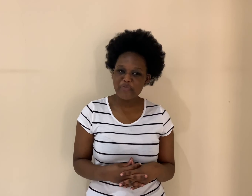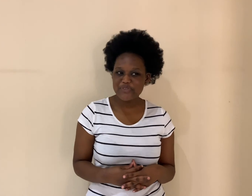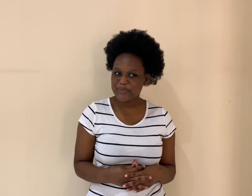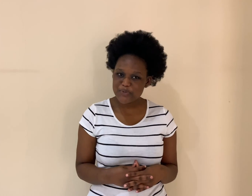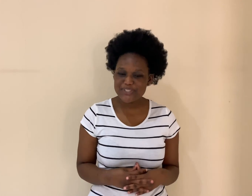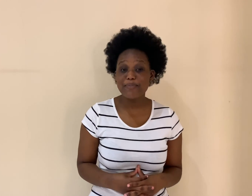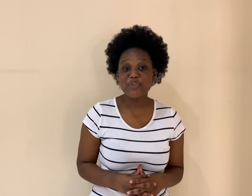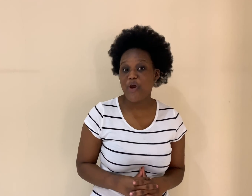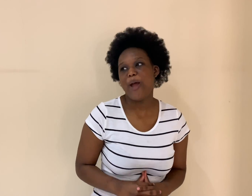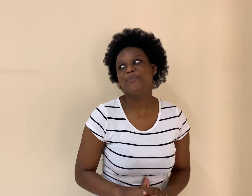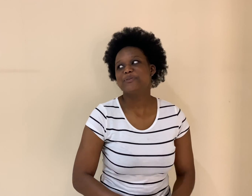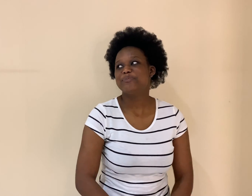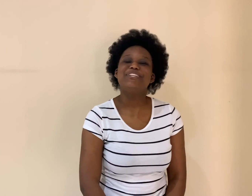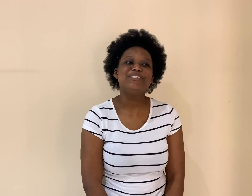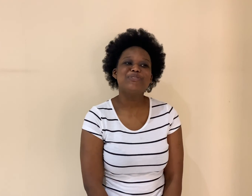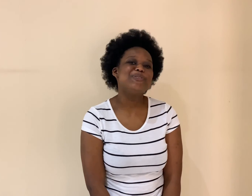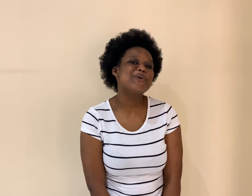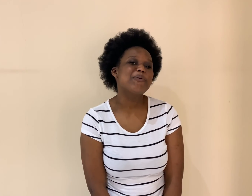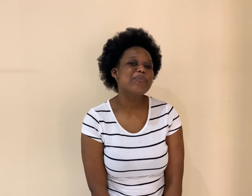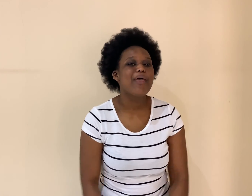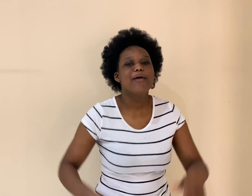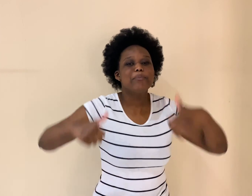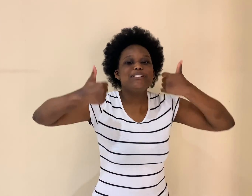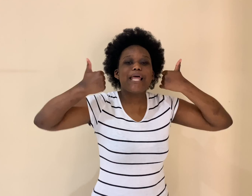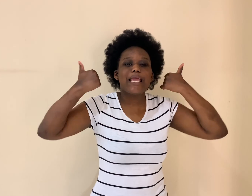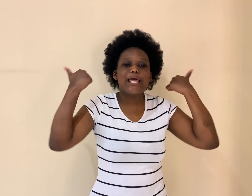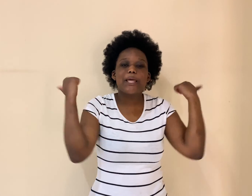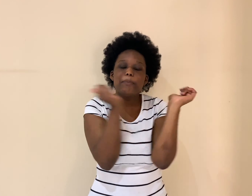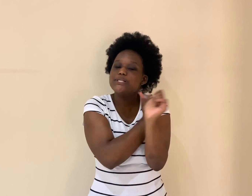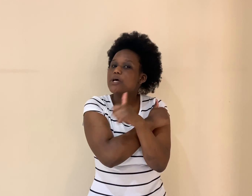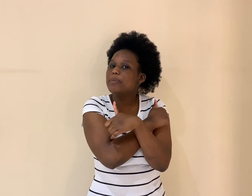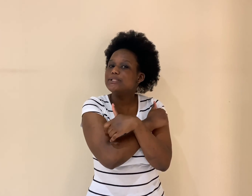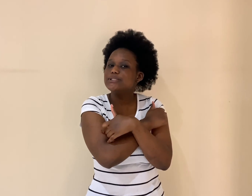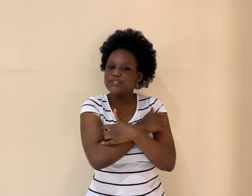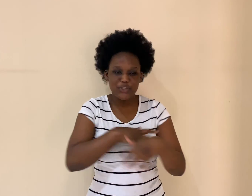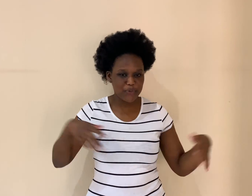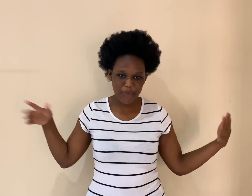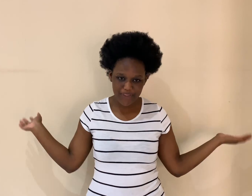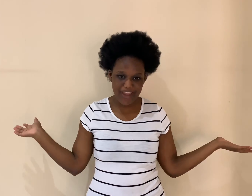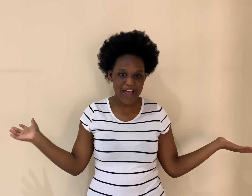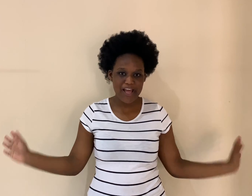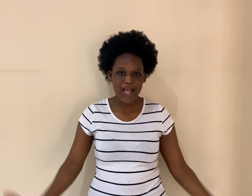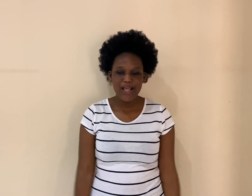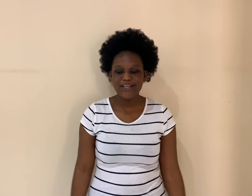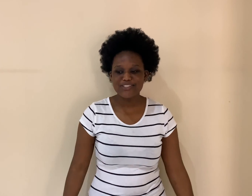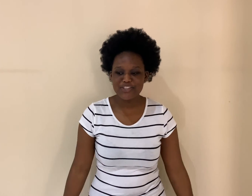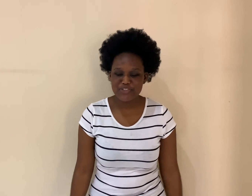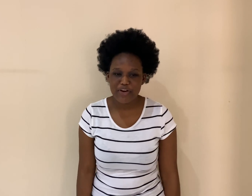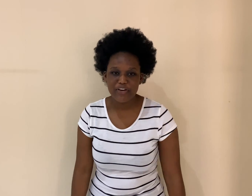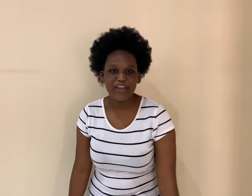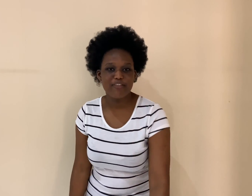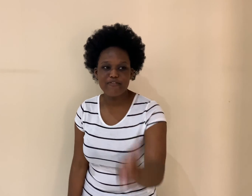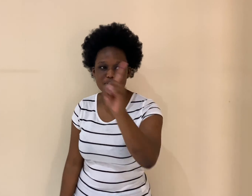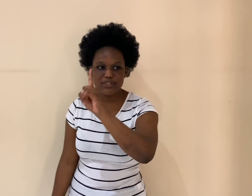subscribed, please do so. Please like, please comment, you know? Yeah. Let's get started. Okay, the first